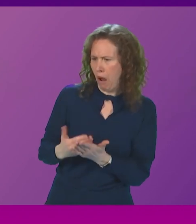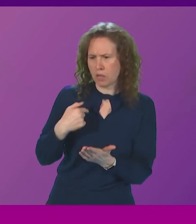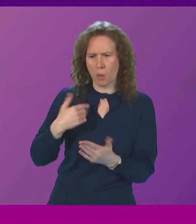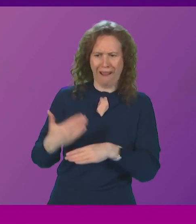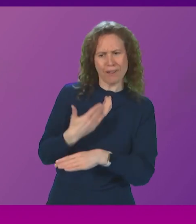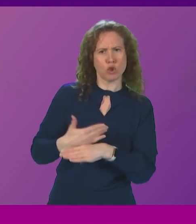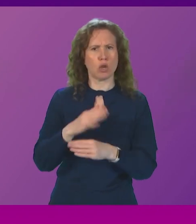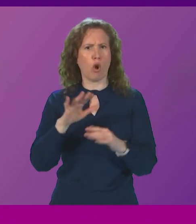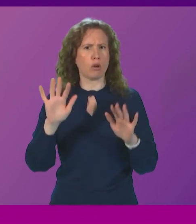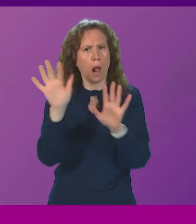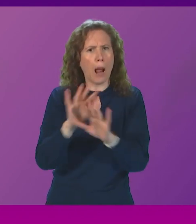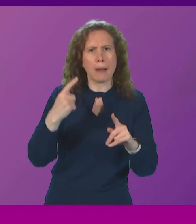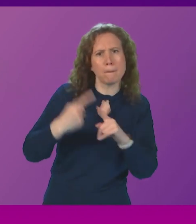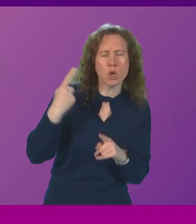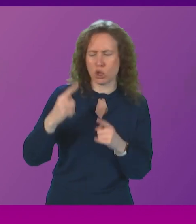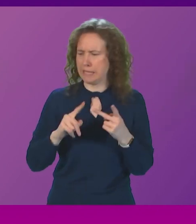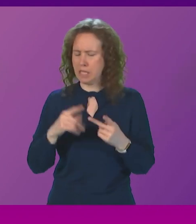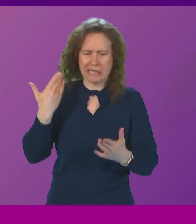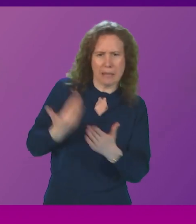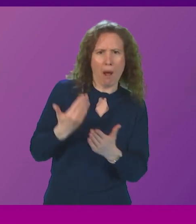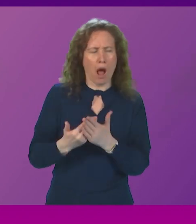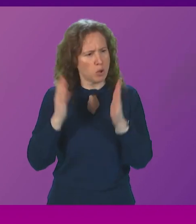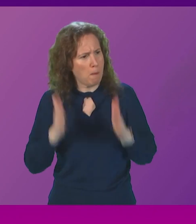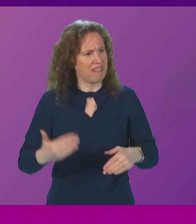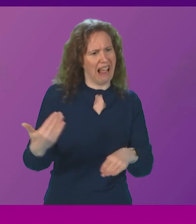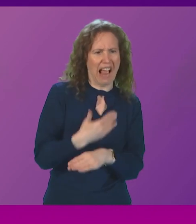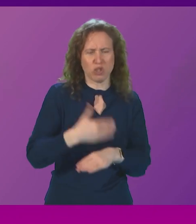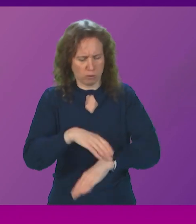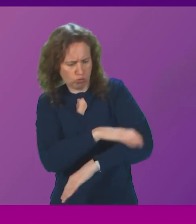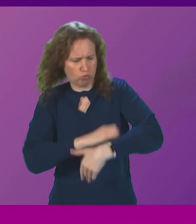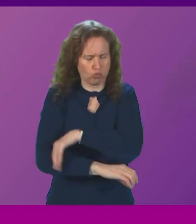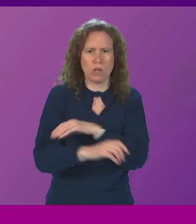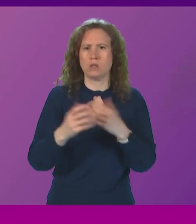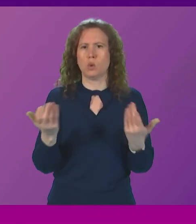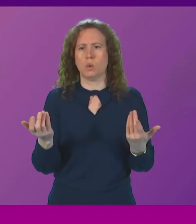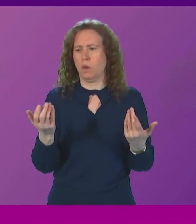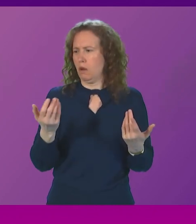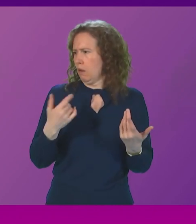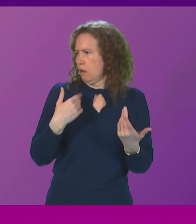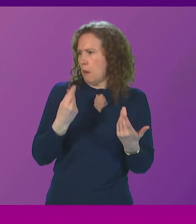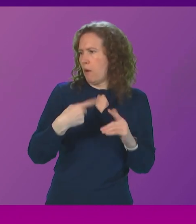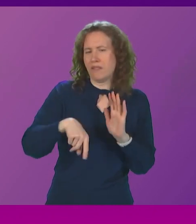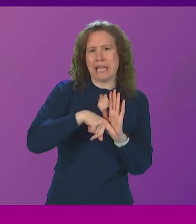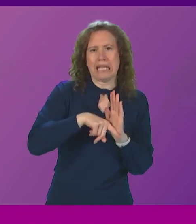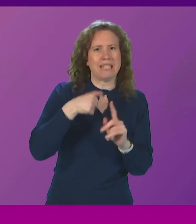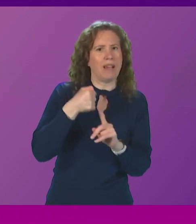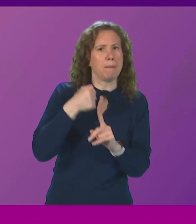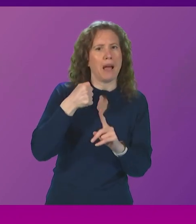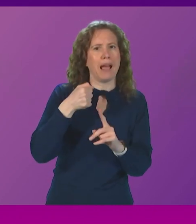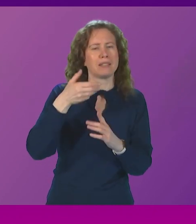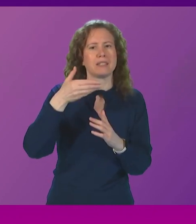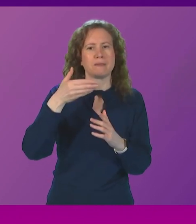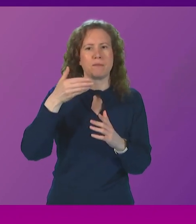the climate emergency. They demand that we take action when it comes to, of course, reversing some of the negative impacts and effects